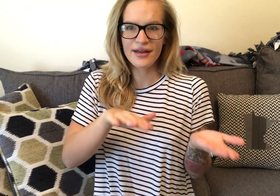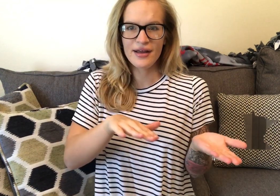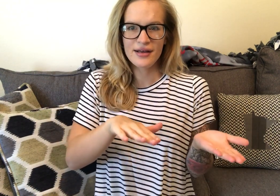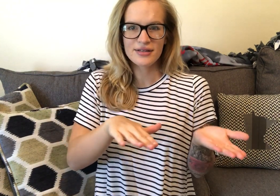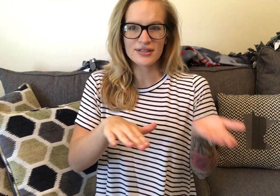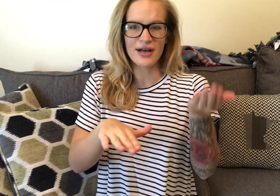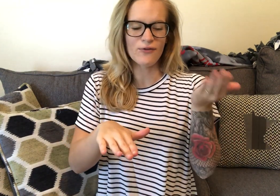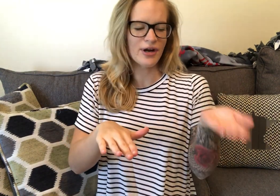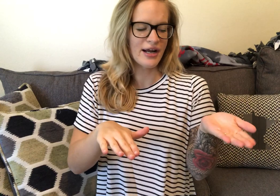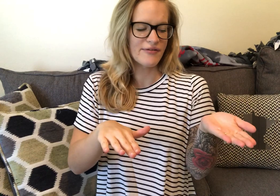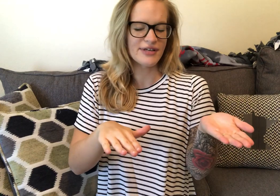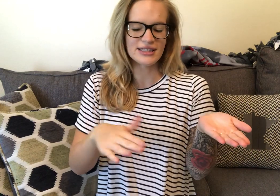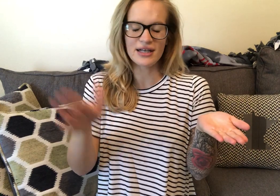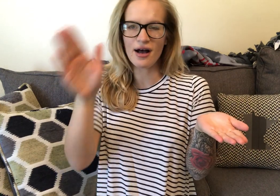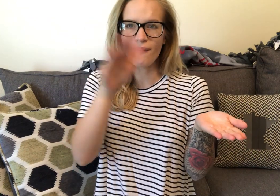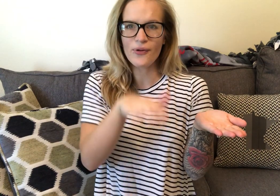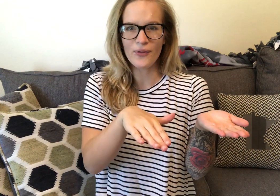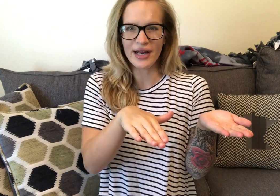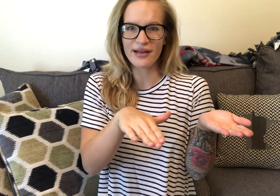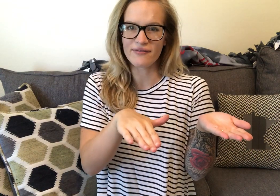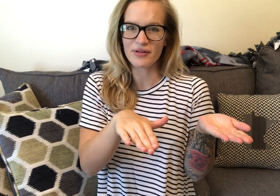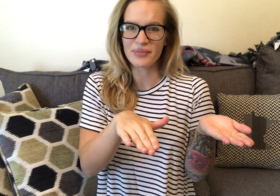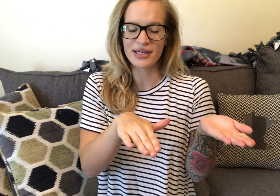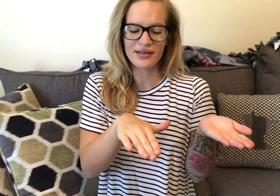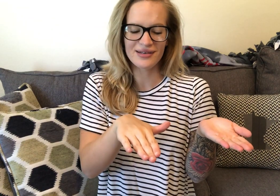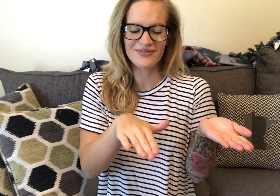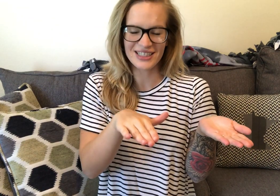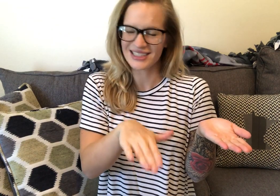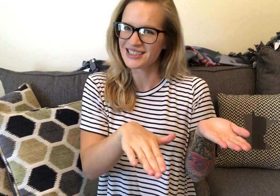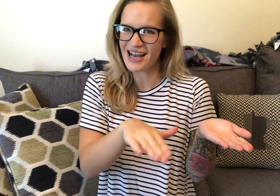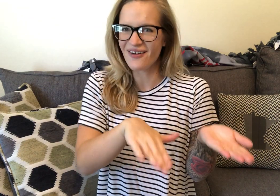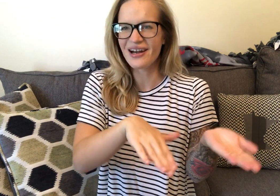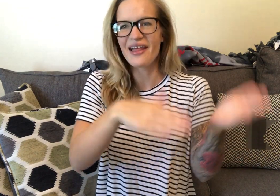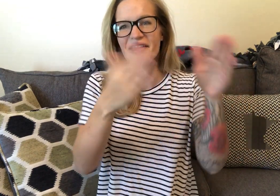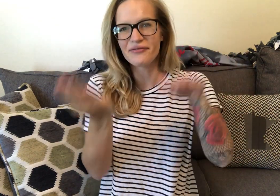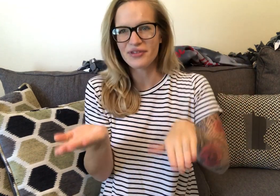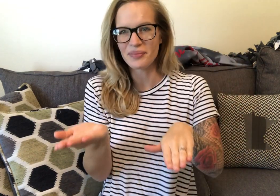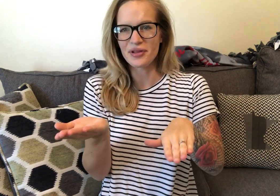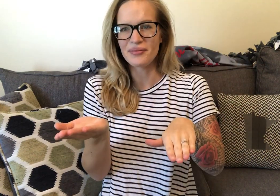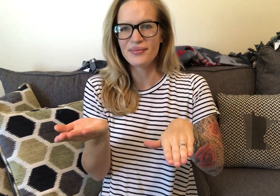So I have one hand facing up, one hand flipping, facing down and then flip them.